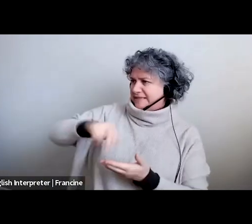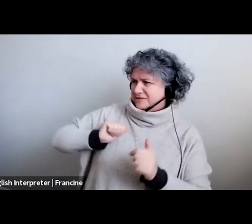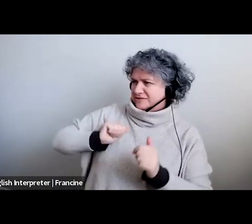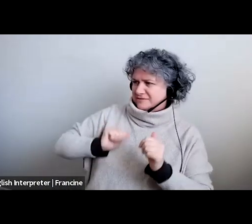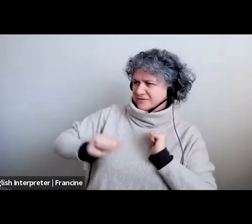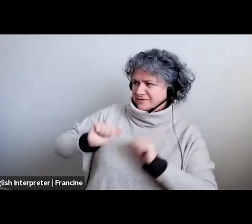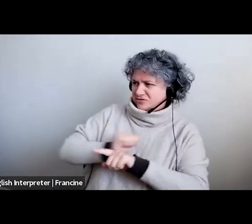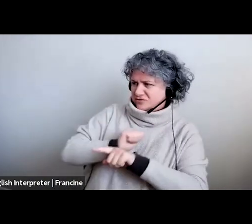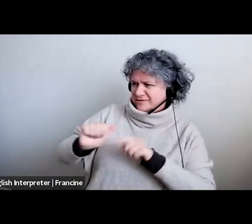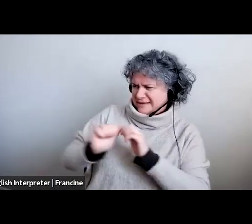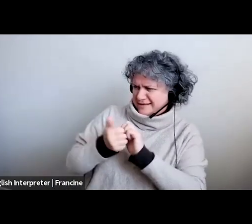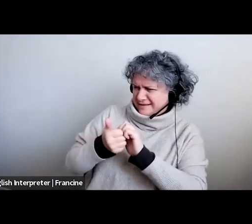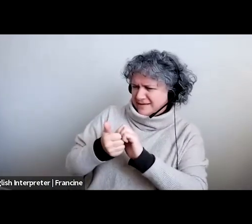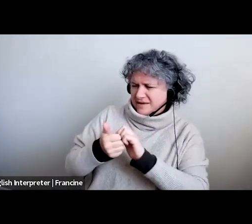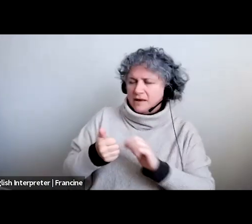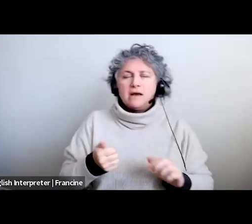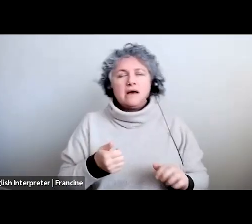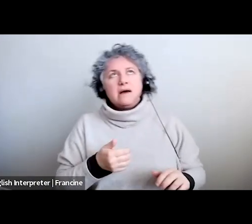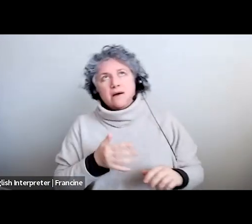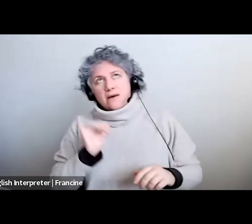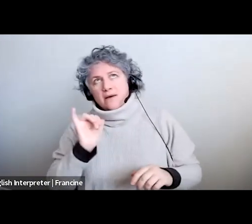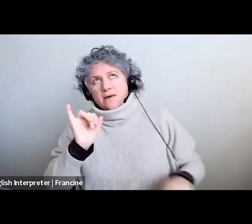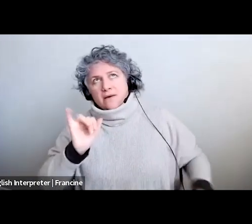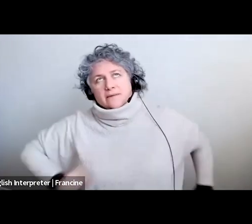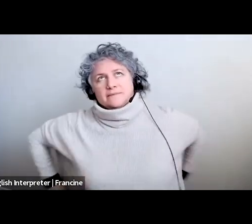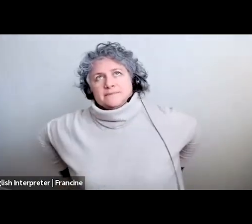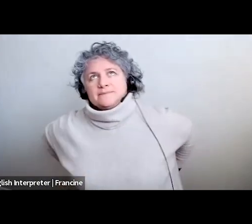there are various things